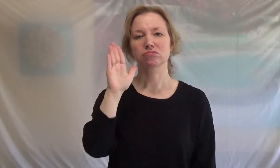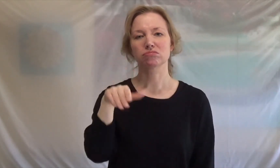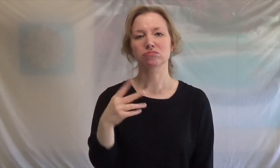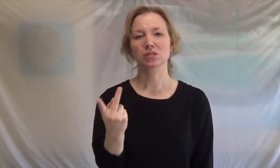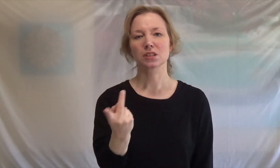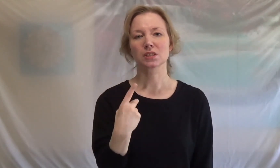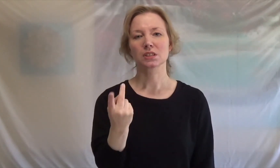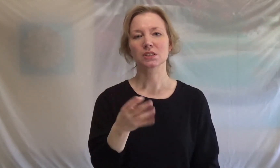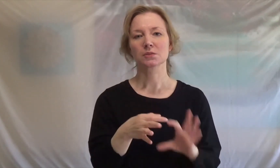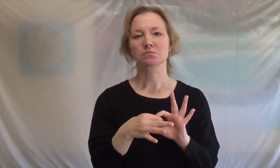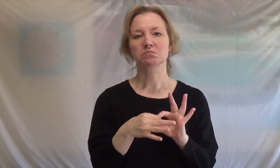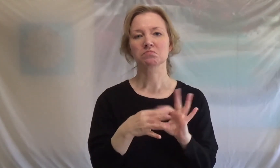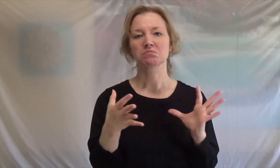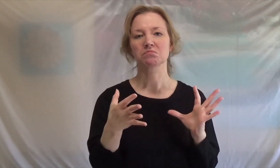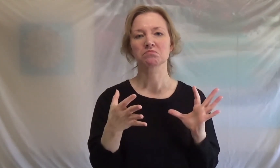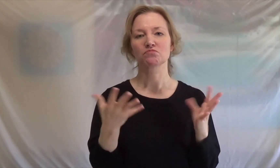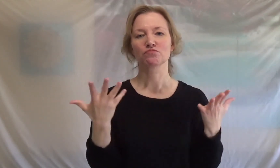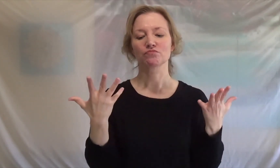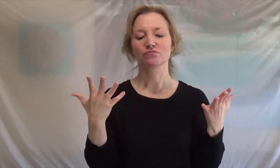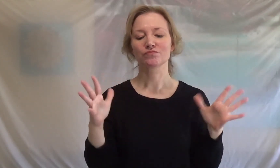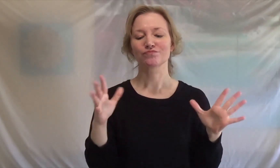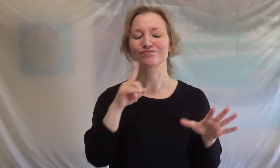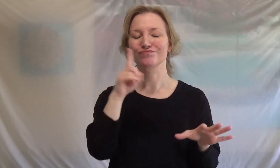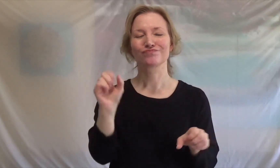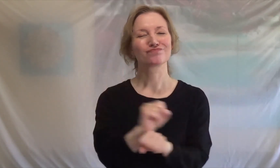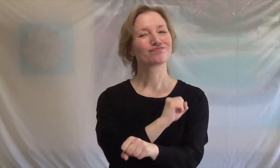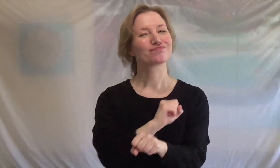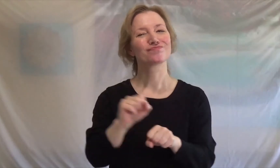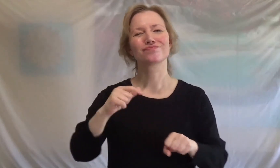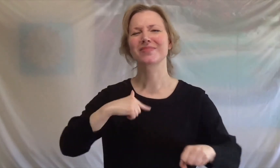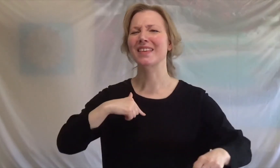But I still fucking love you, babe